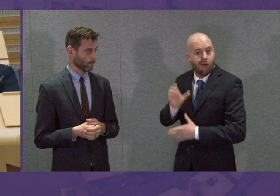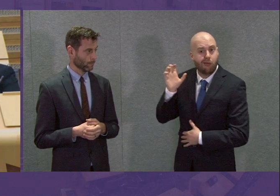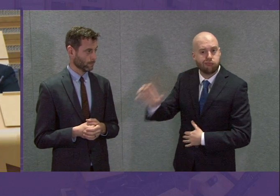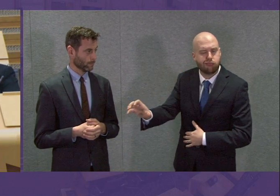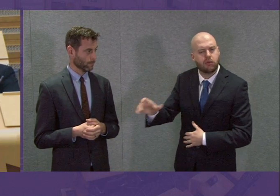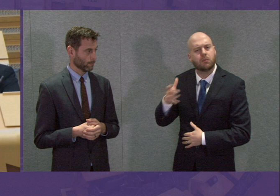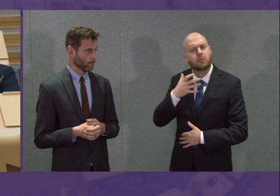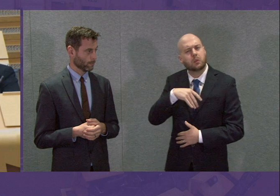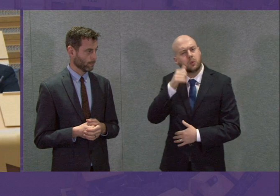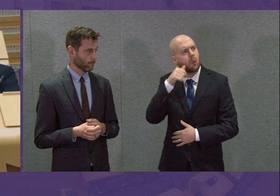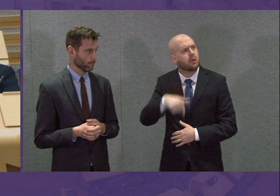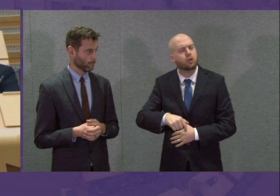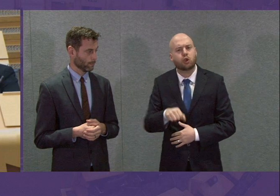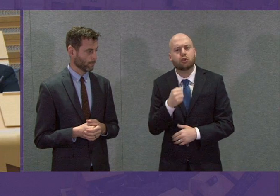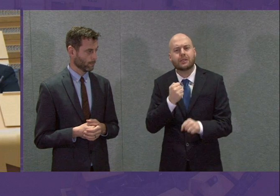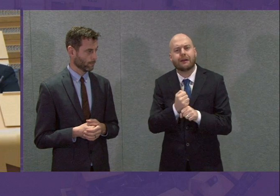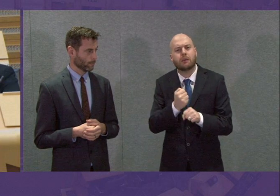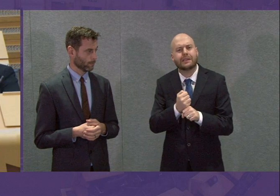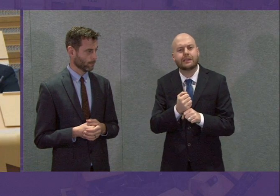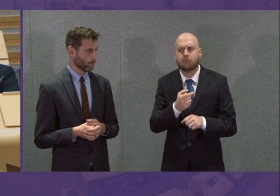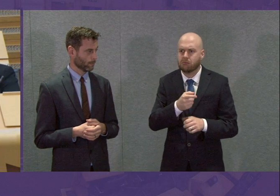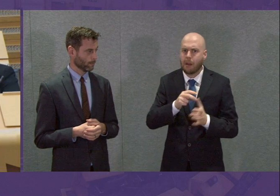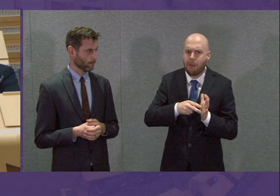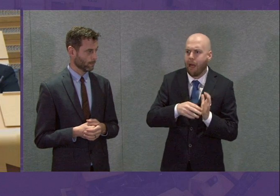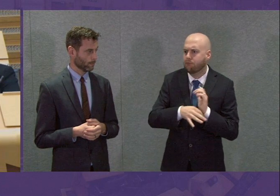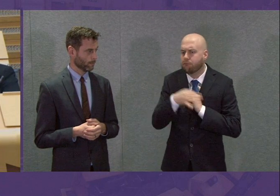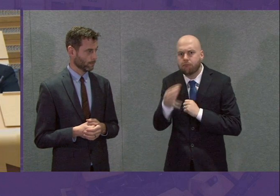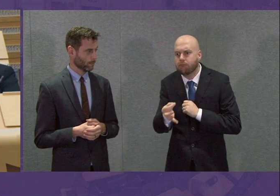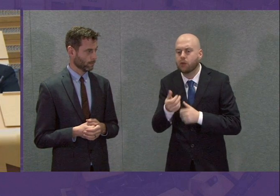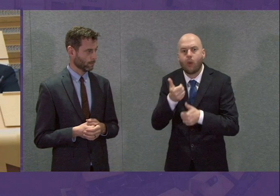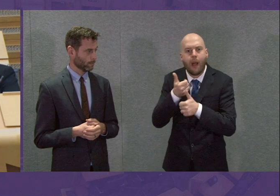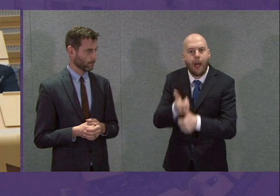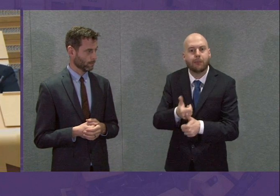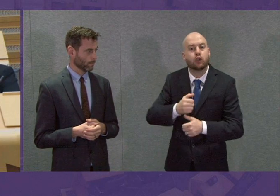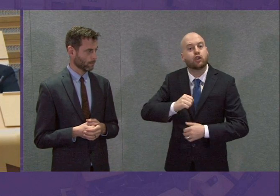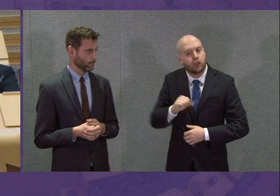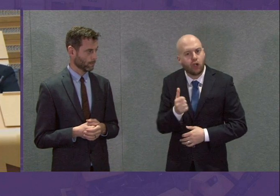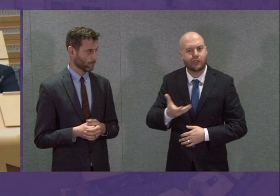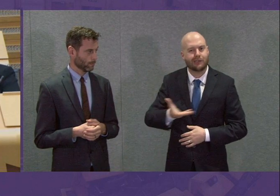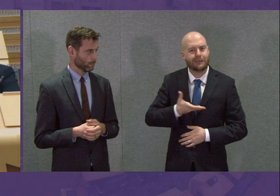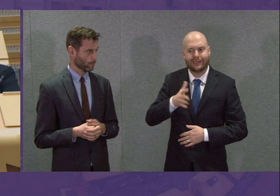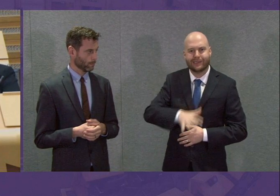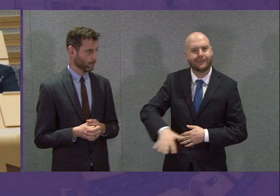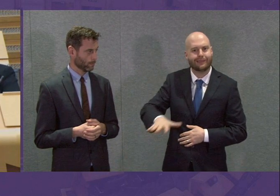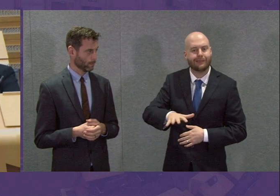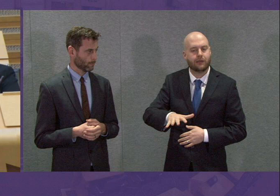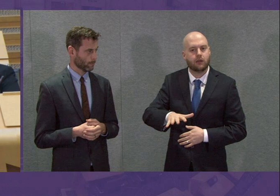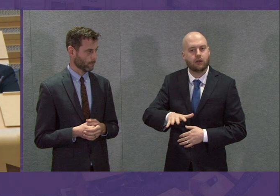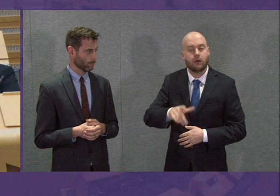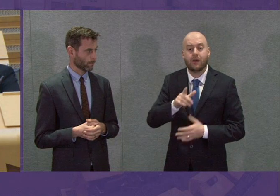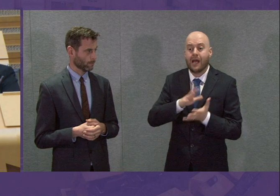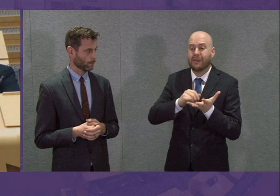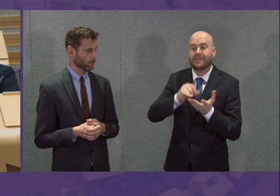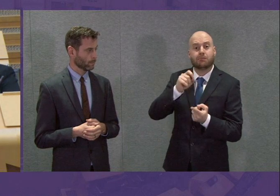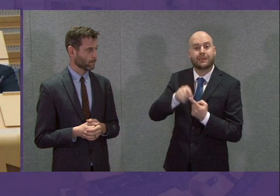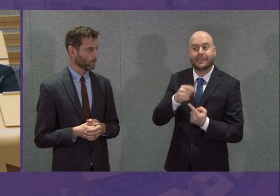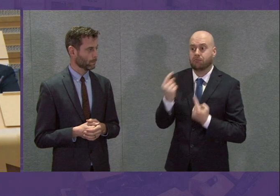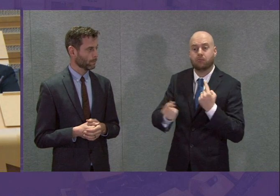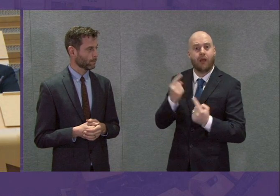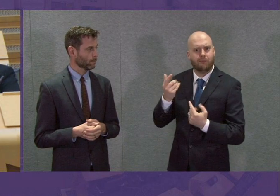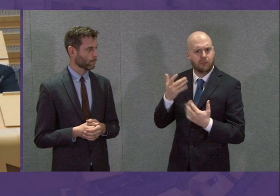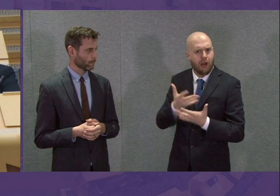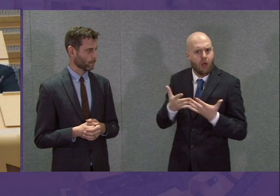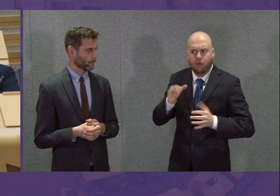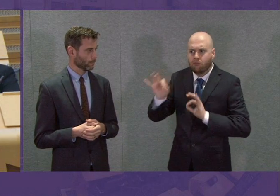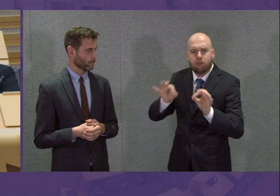Scottish government will help Scottish business through the weeks and months ahead? And in particular, in response to the many inquiries MSPs are receiving, can the First